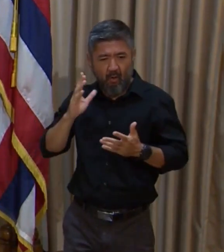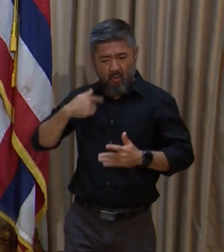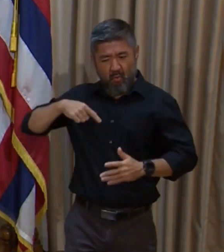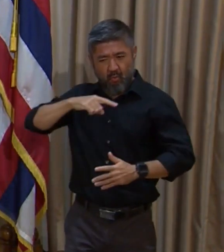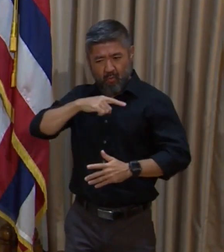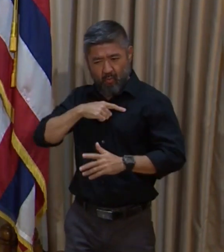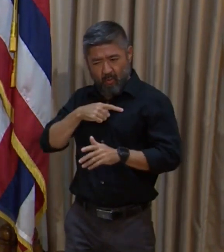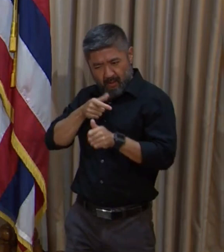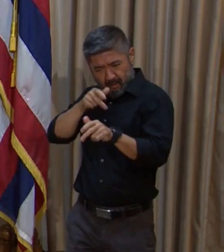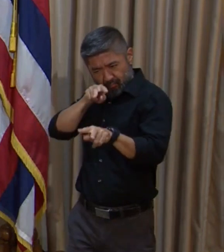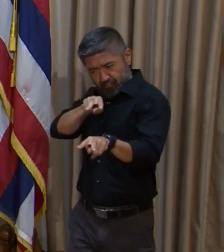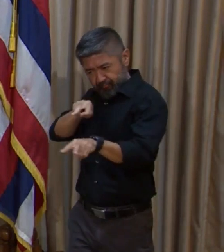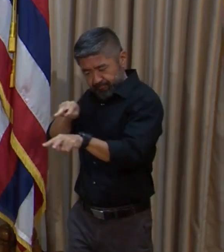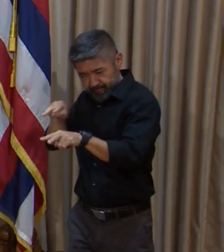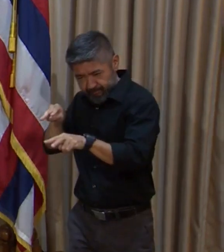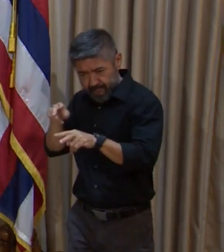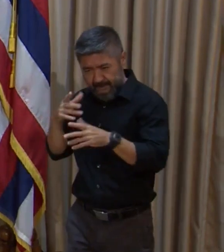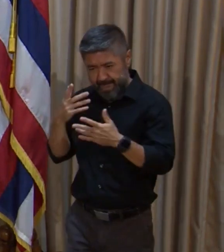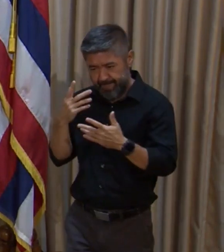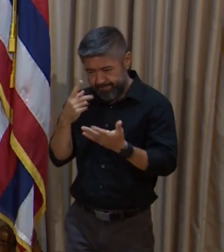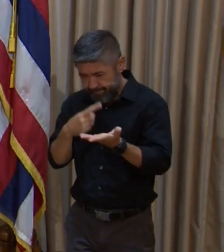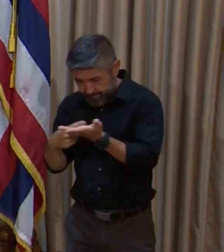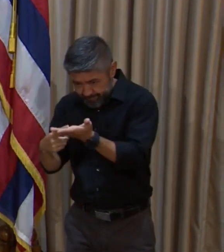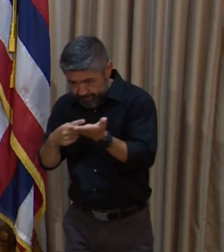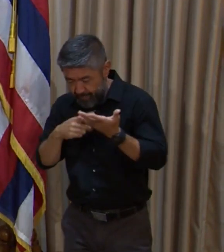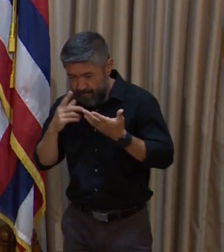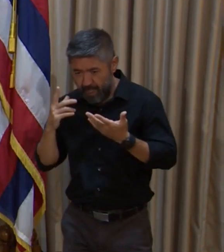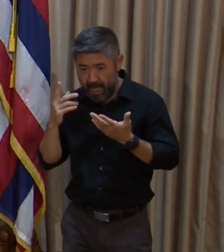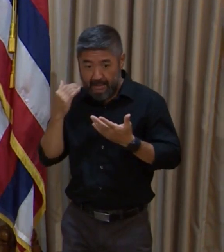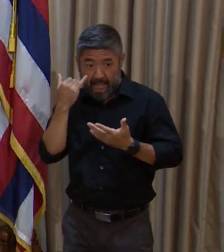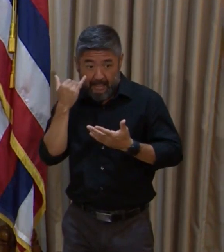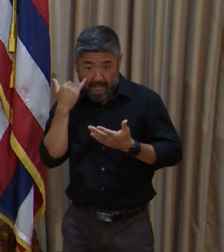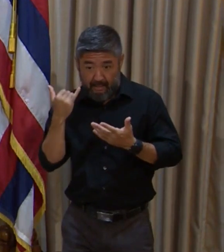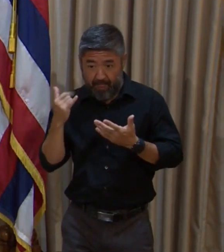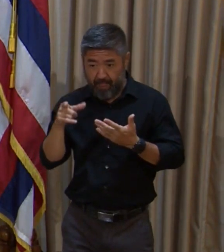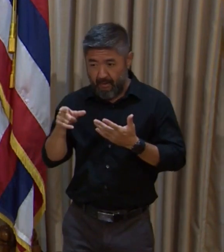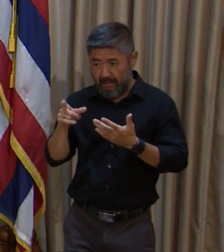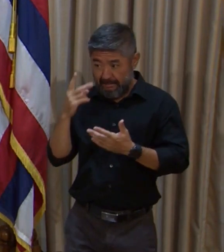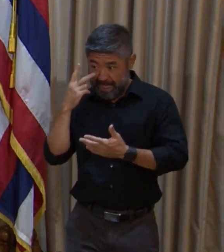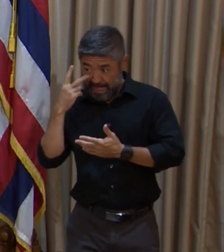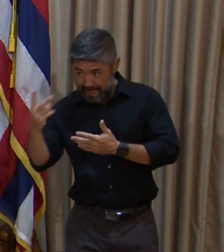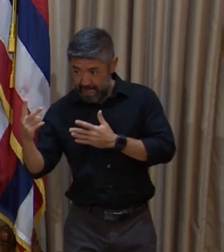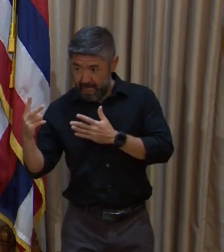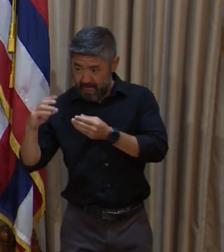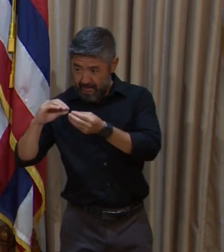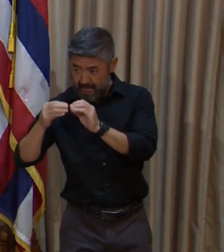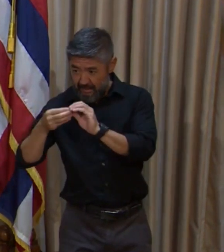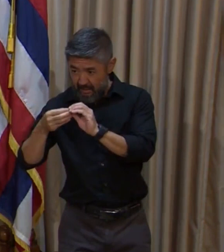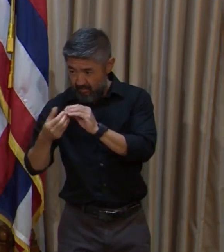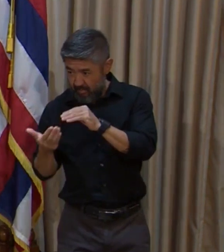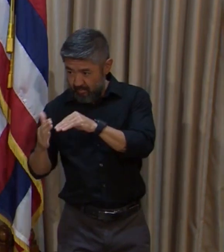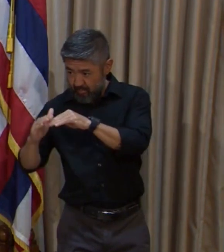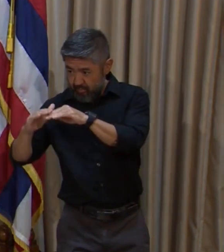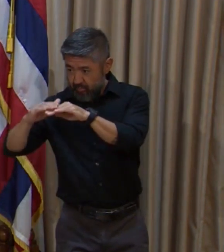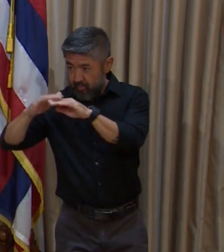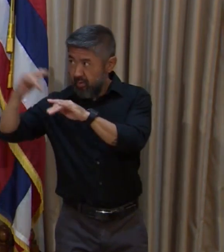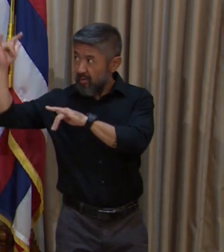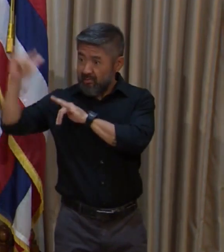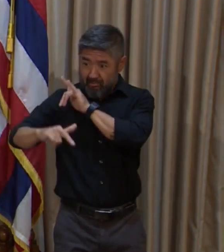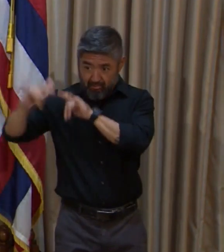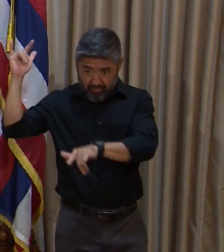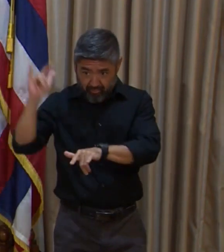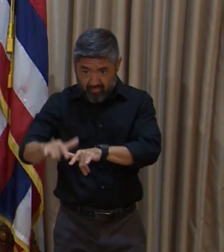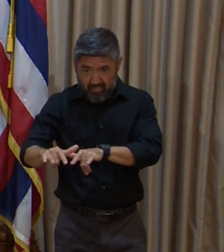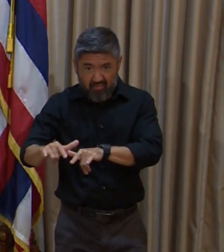when we can restore significant numbers of Trans-Pacific travelers. As you know,